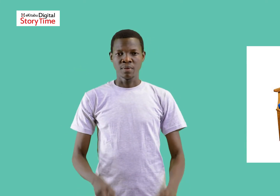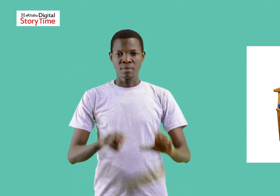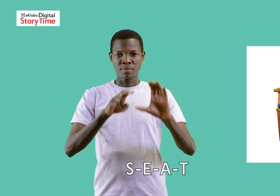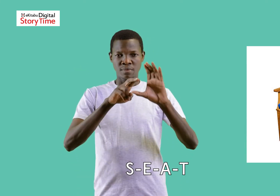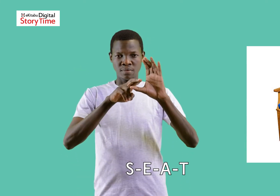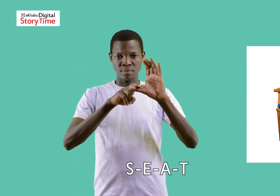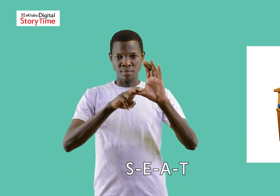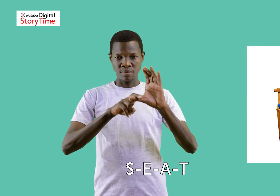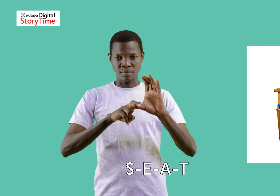Sit